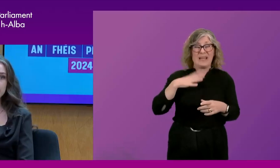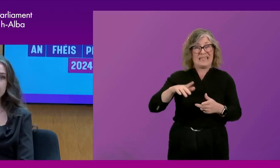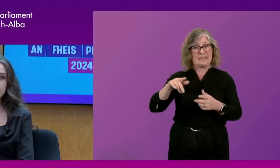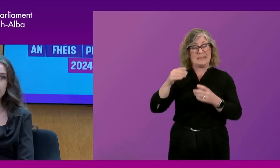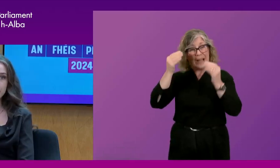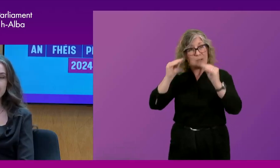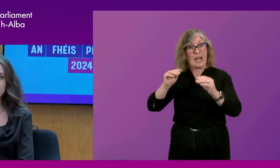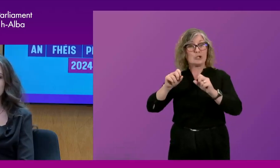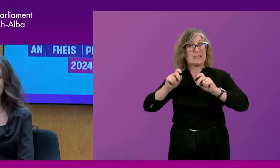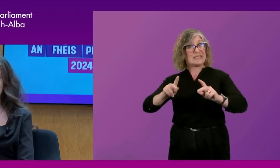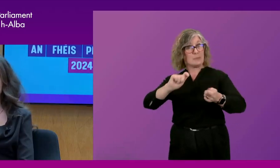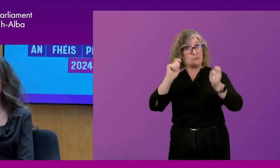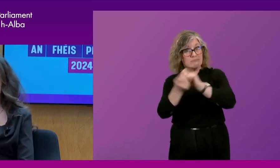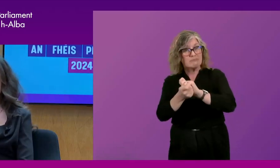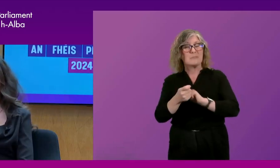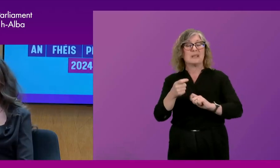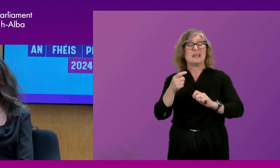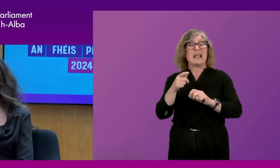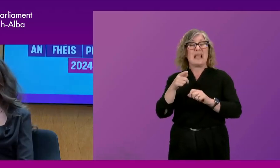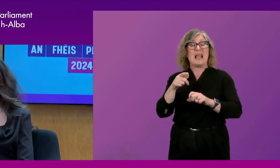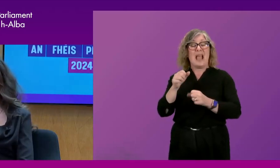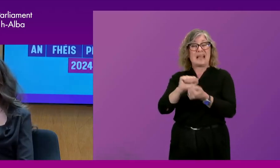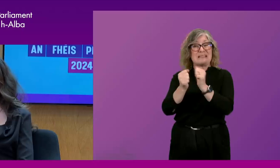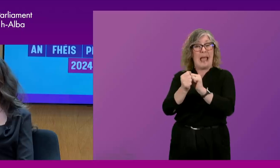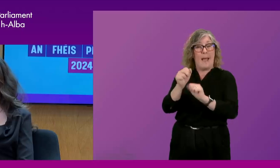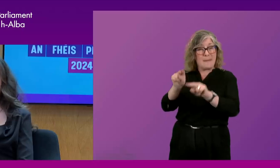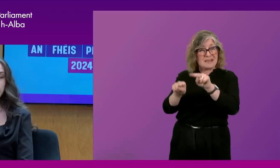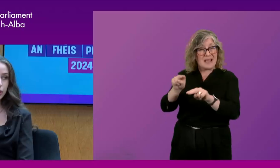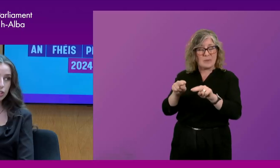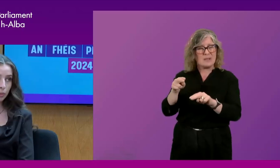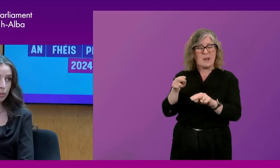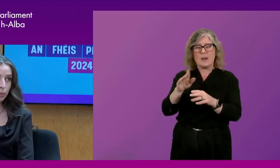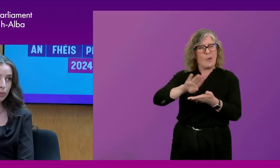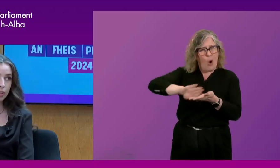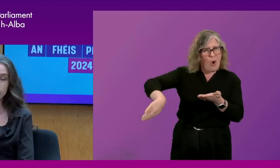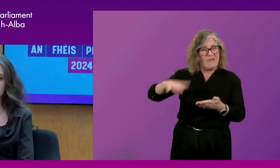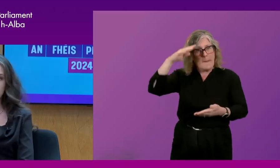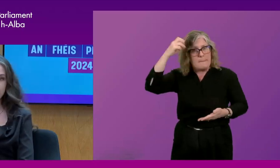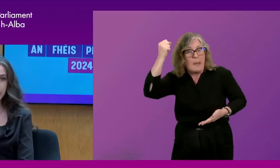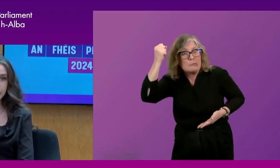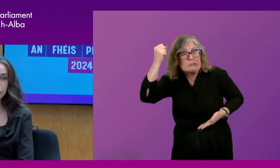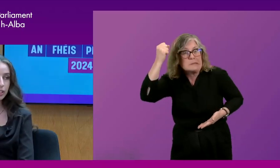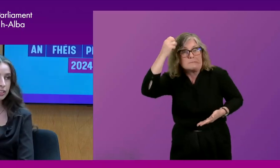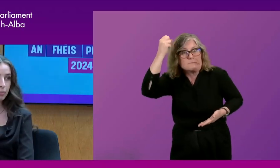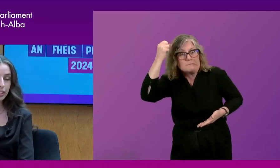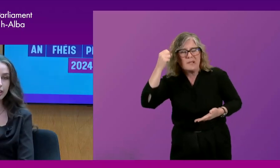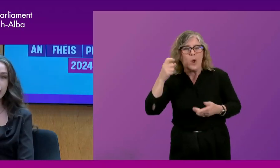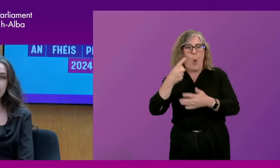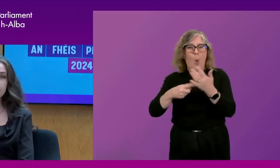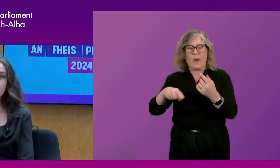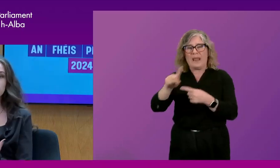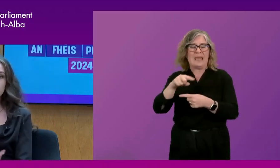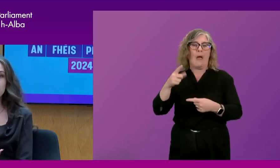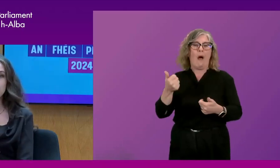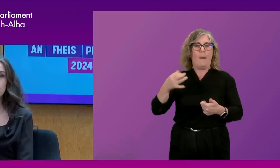exam system that is not based off of memorization, that does not privilege young people who are good at academics. need something